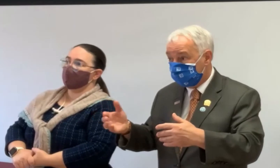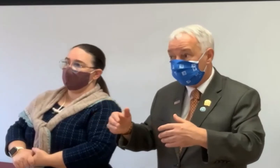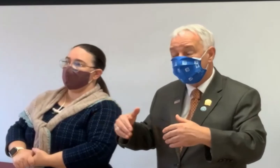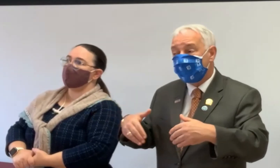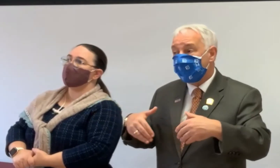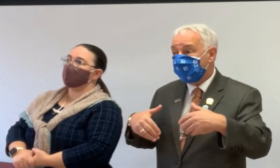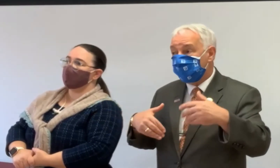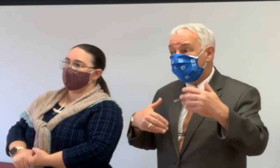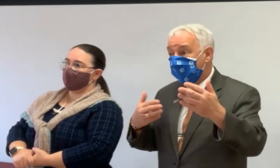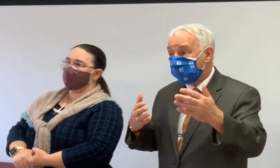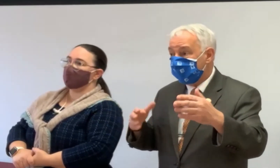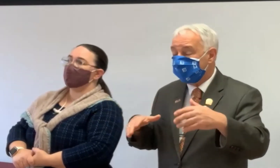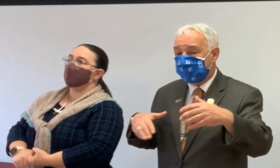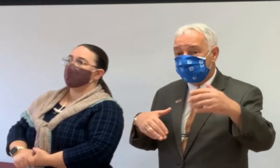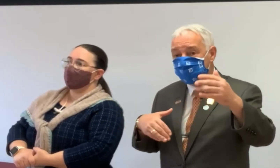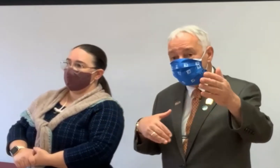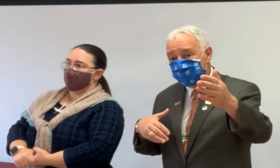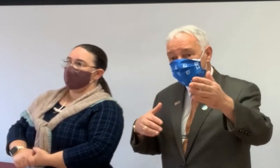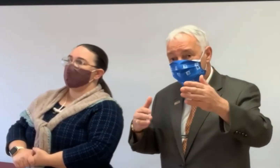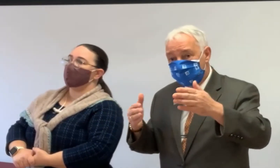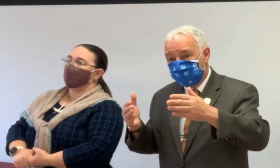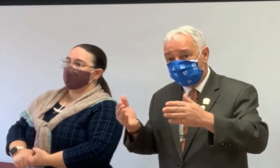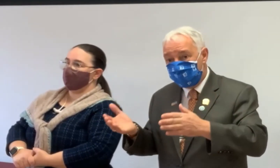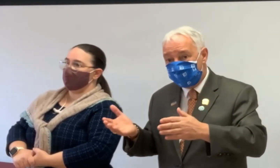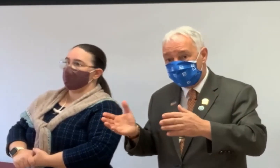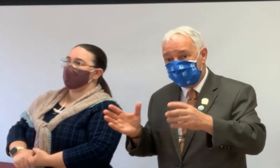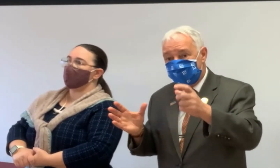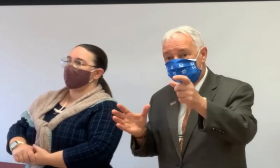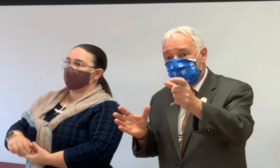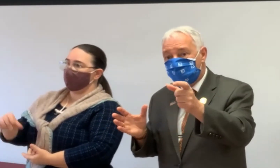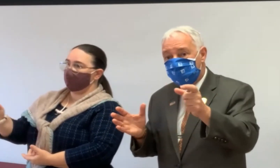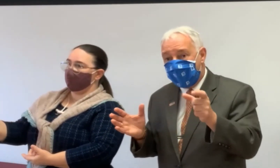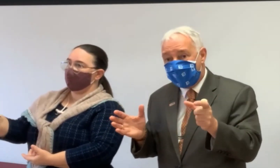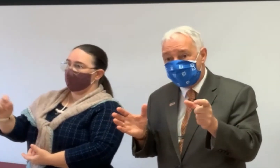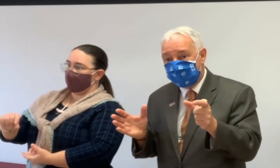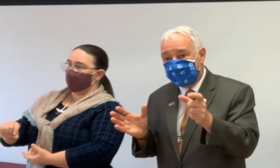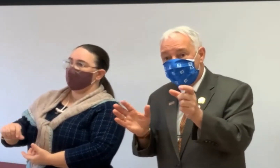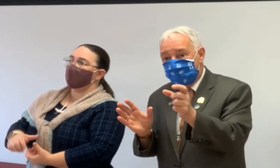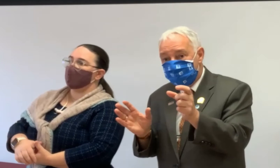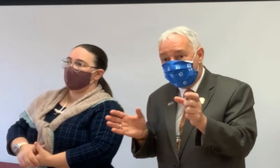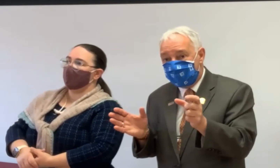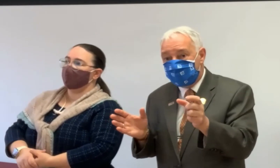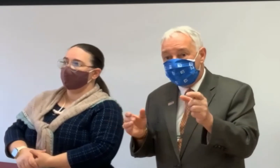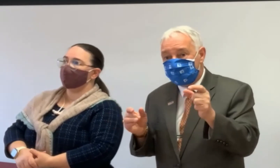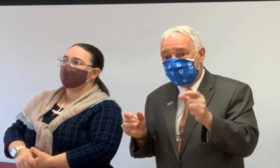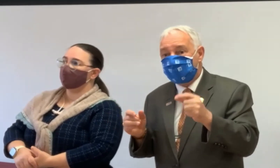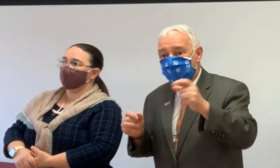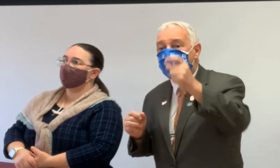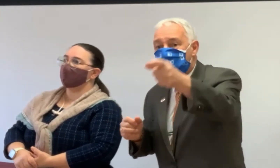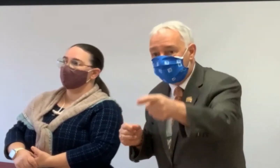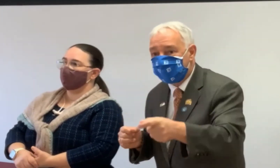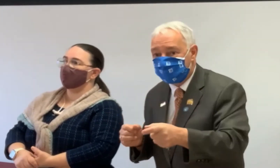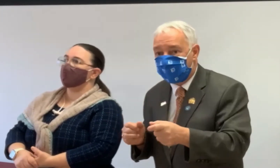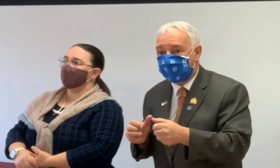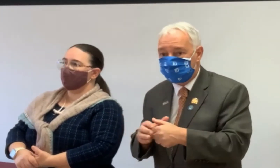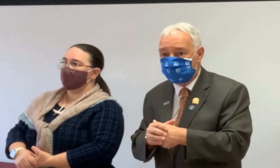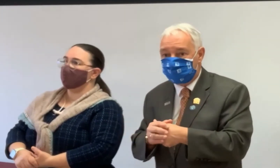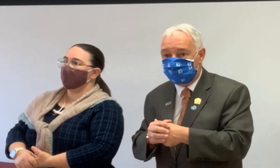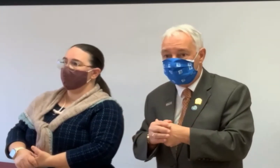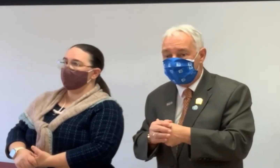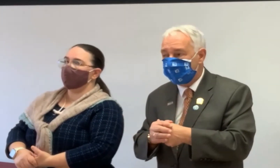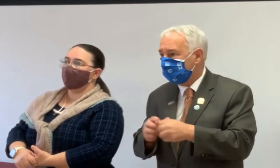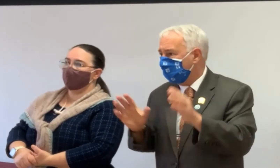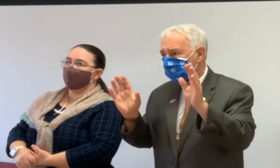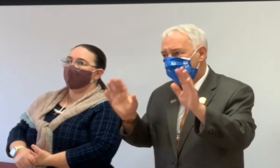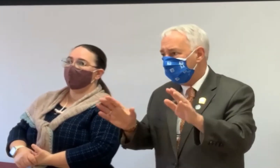the taxes. If you don't, they'll still give you the reverse mortgage, but they'll hold back money so that they will pay the taxes.